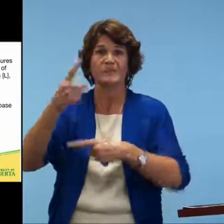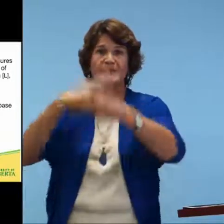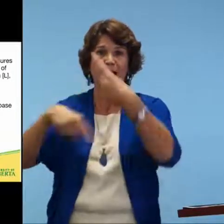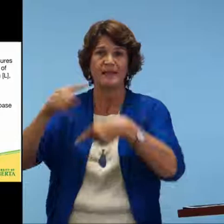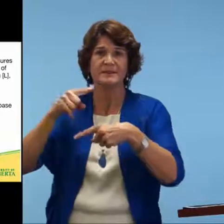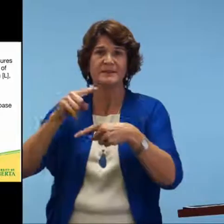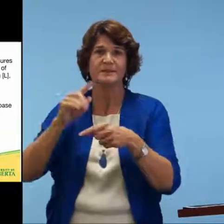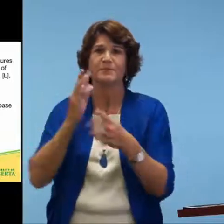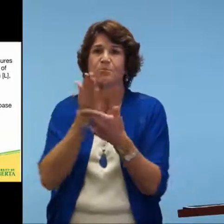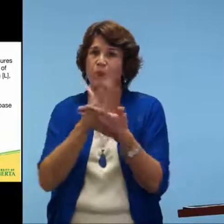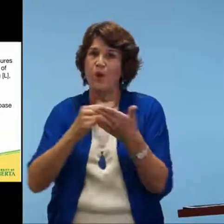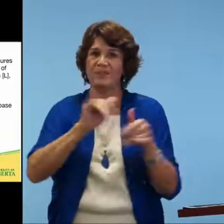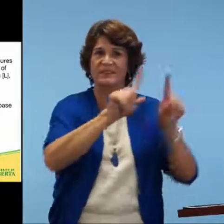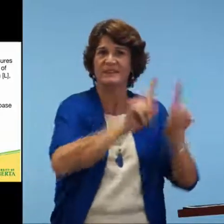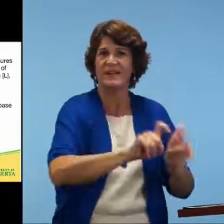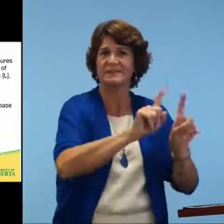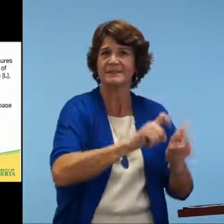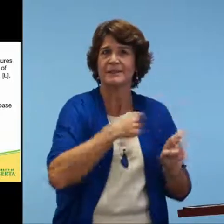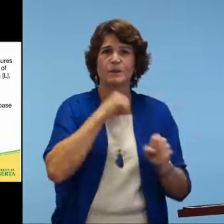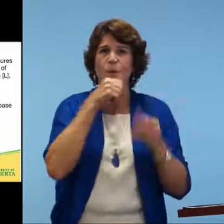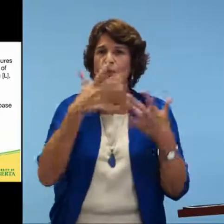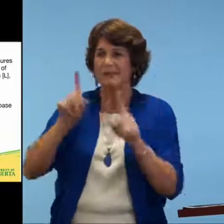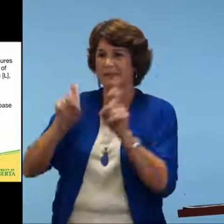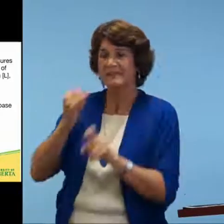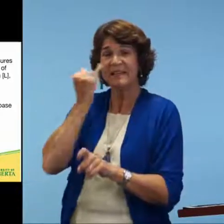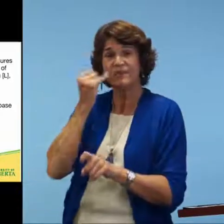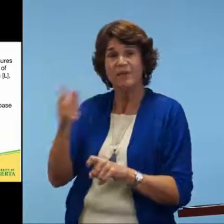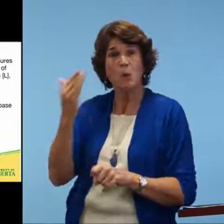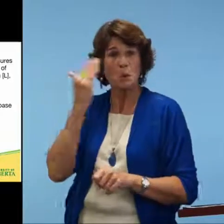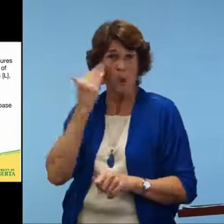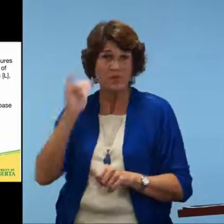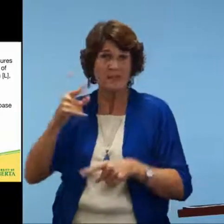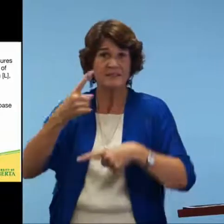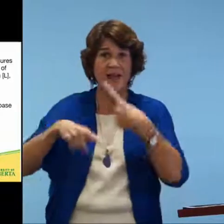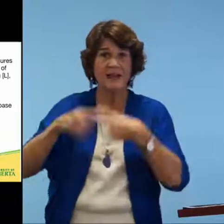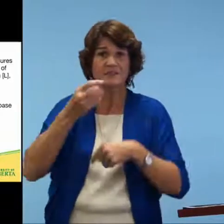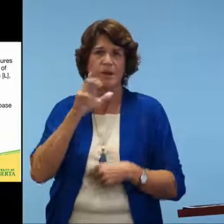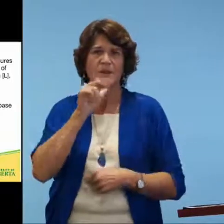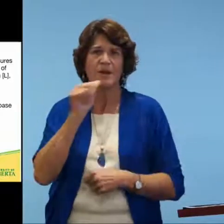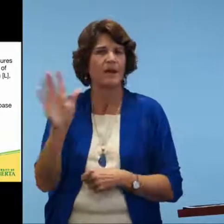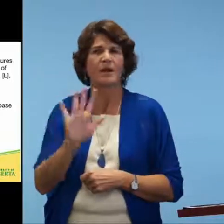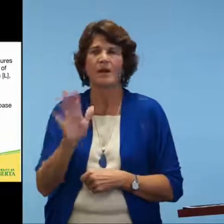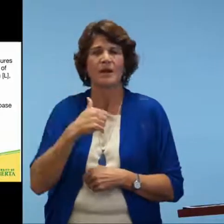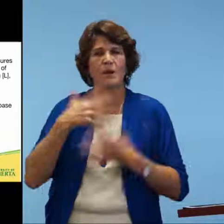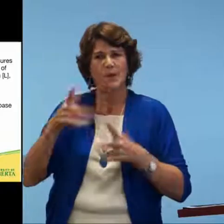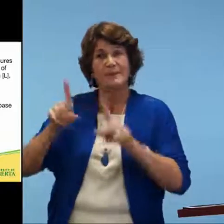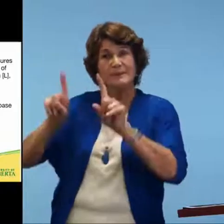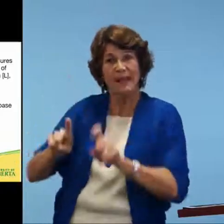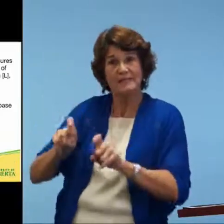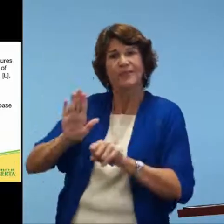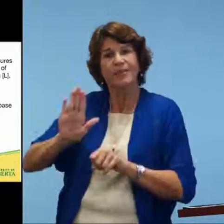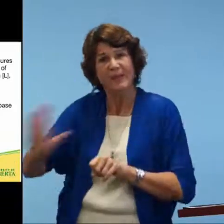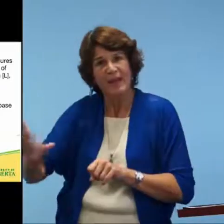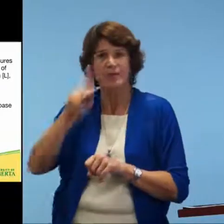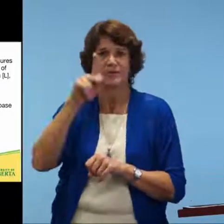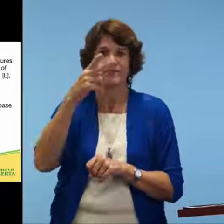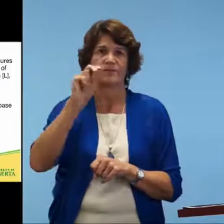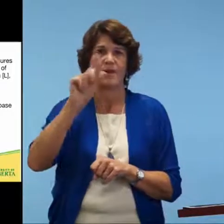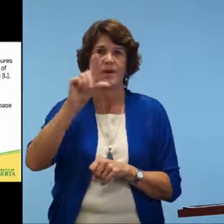And so initially what the administrator is doing is checking if the child knows these particular